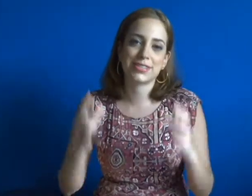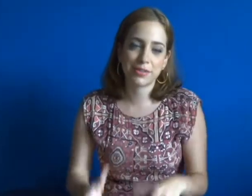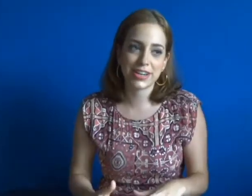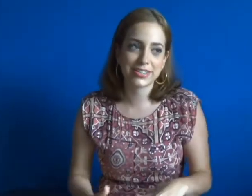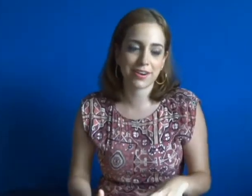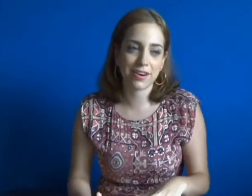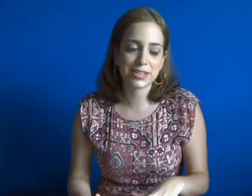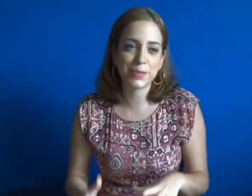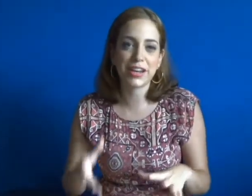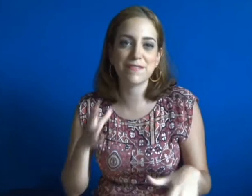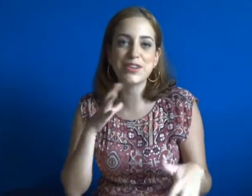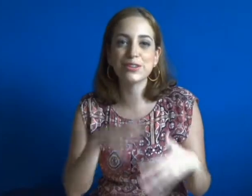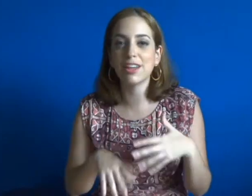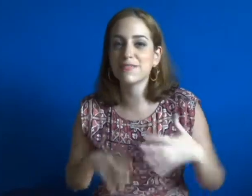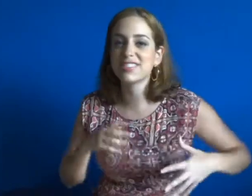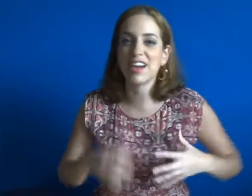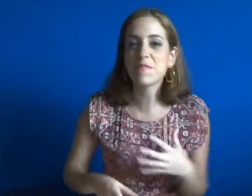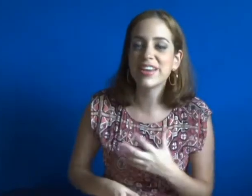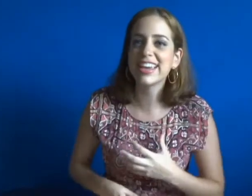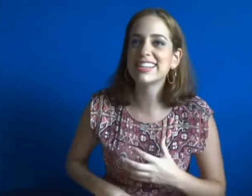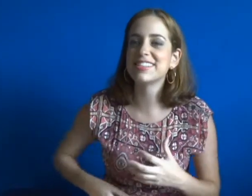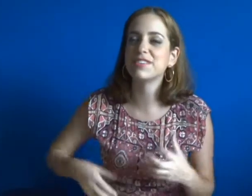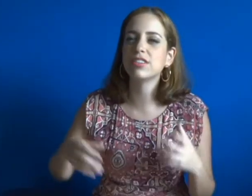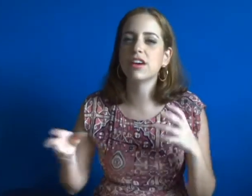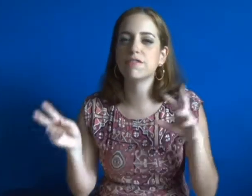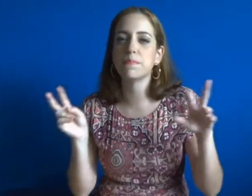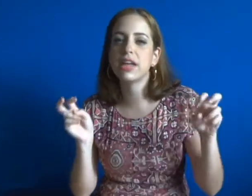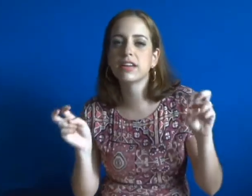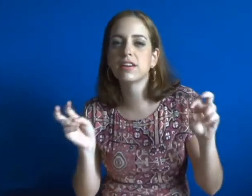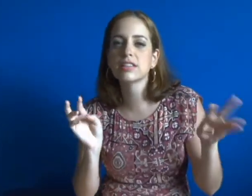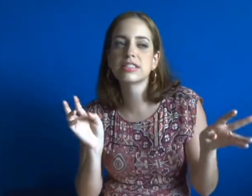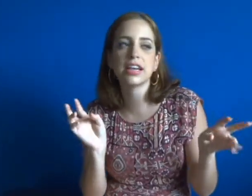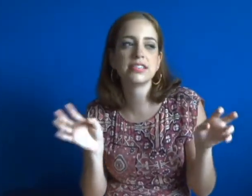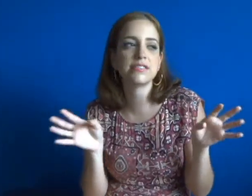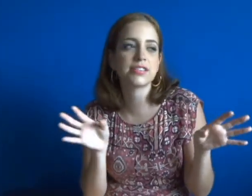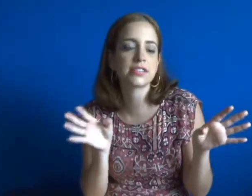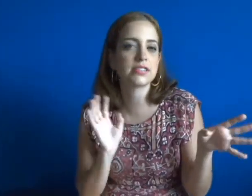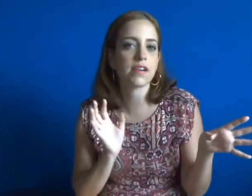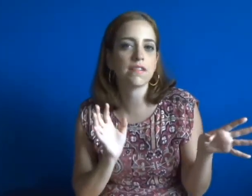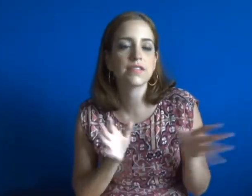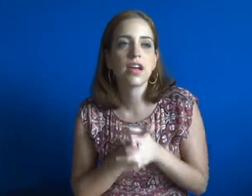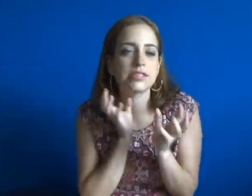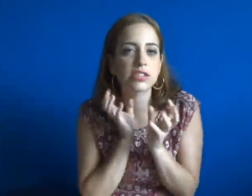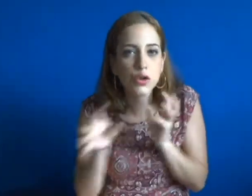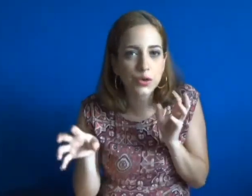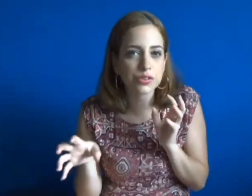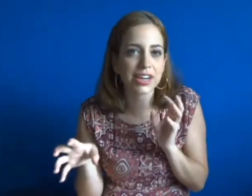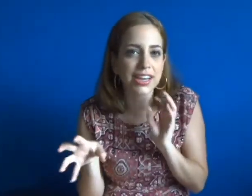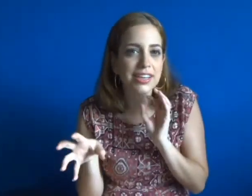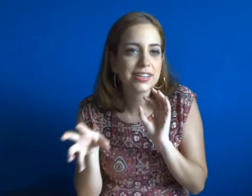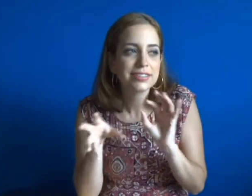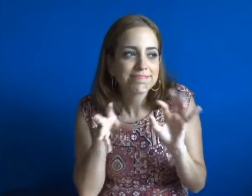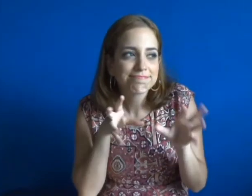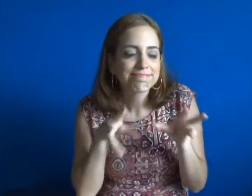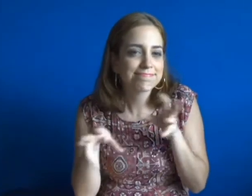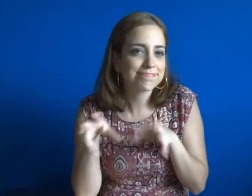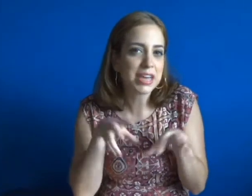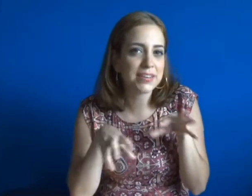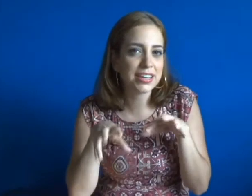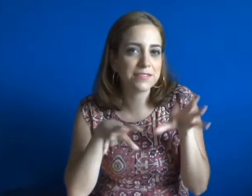three stars. But if you love zombies, if you love medical, scientific stuff, it's gory, maybe if